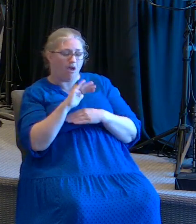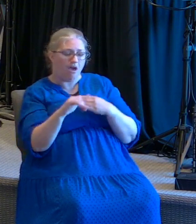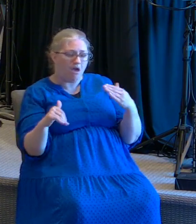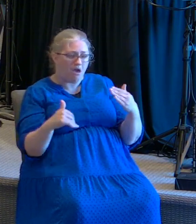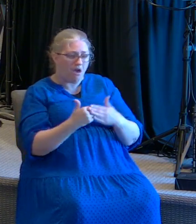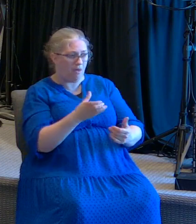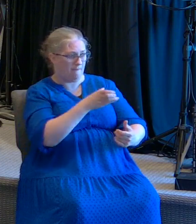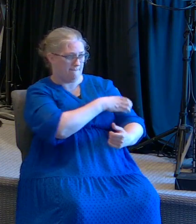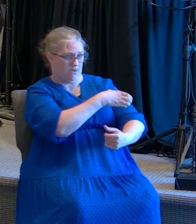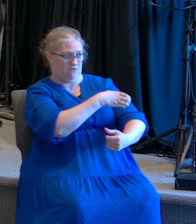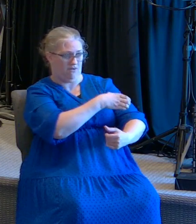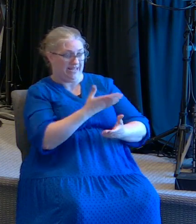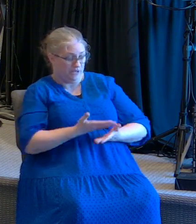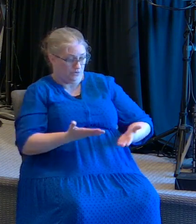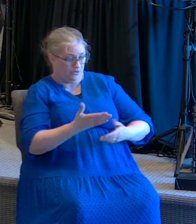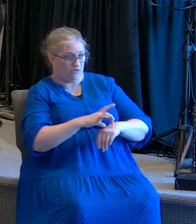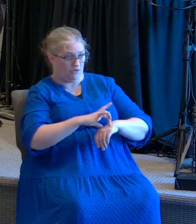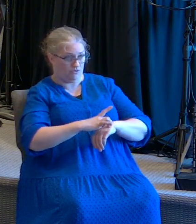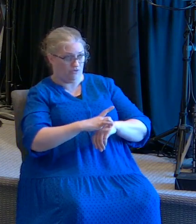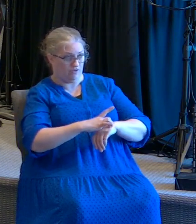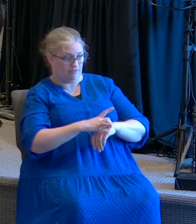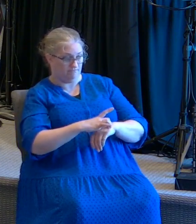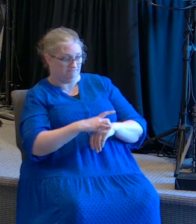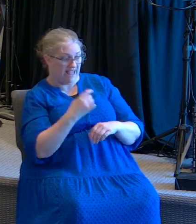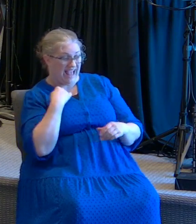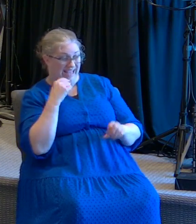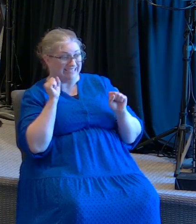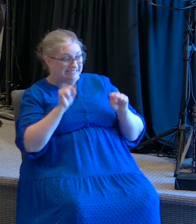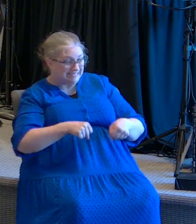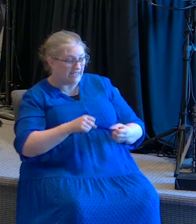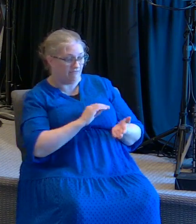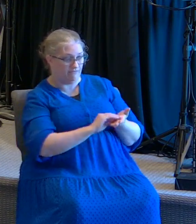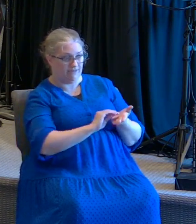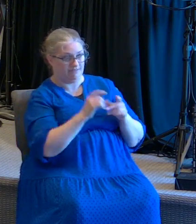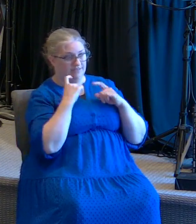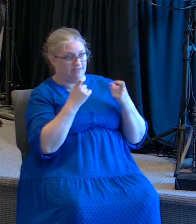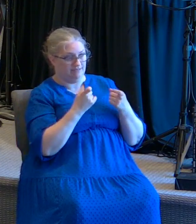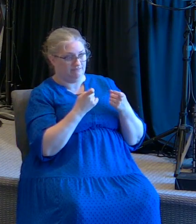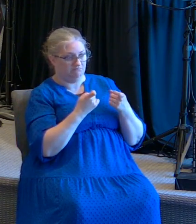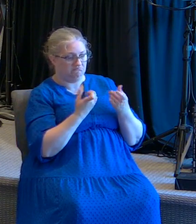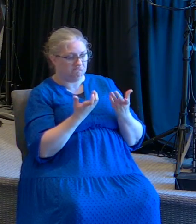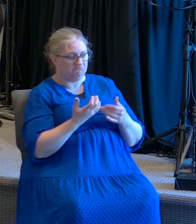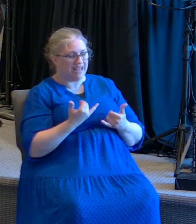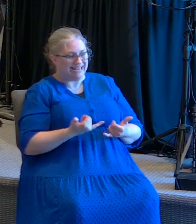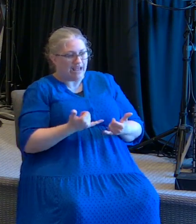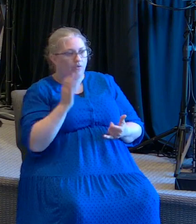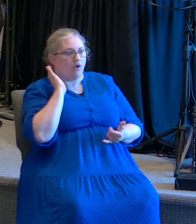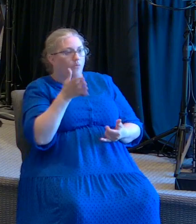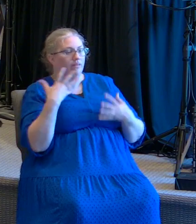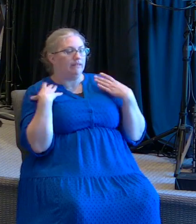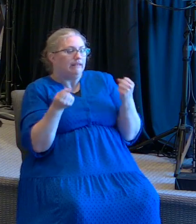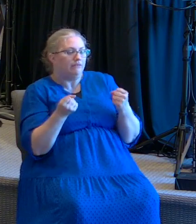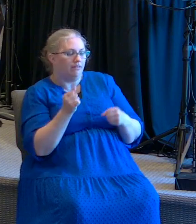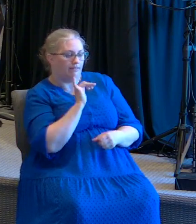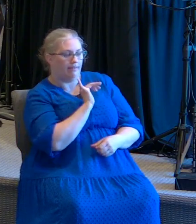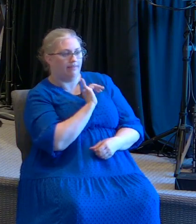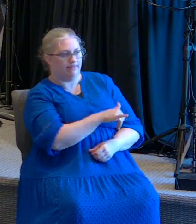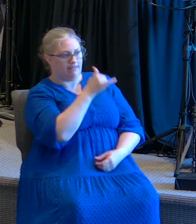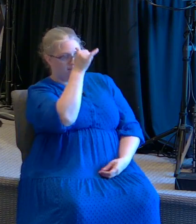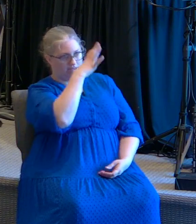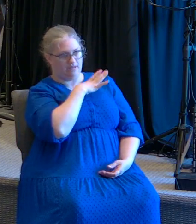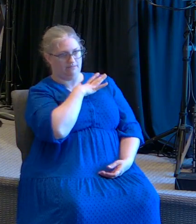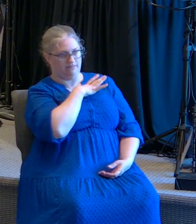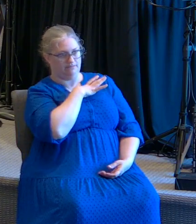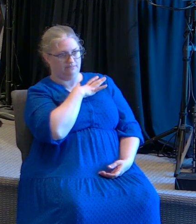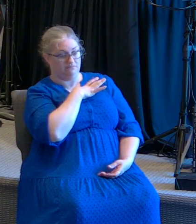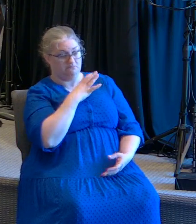poder para perdonar pecados. I'm going to heal him. También voy a sanarle. You might say that the healing was for his benefit.